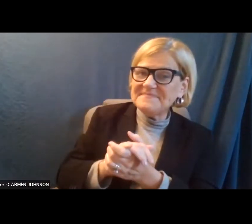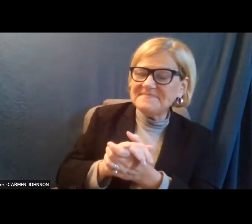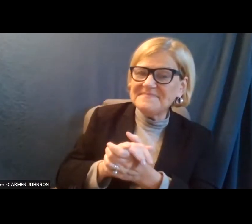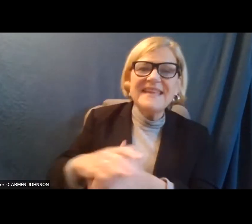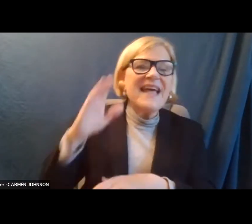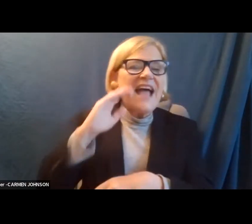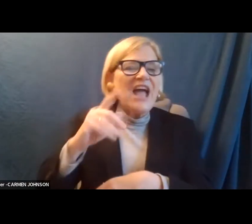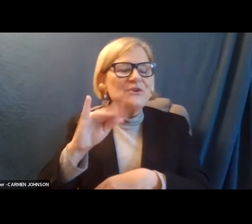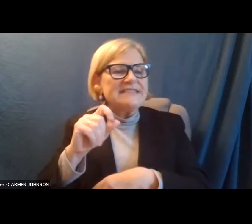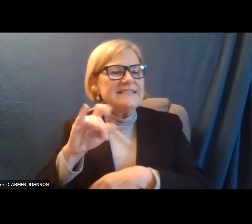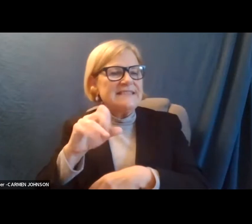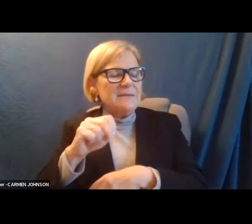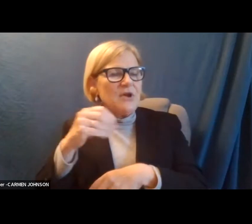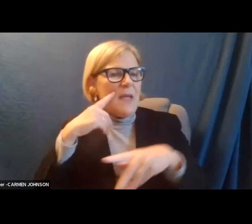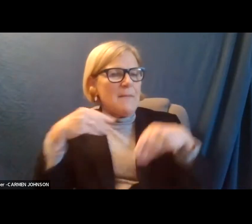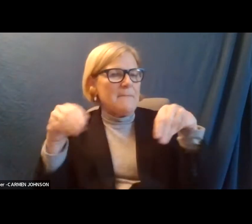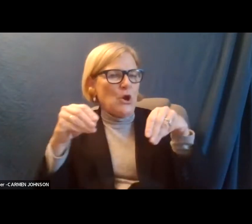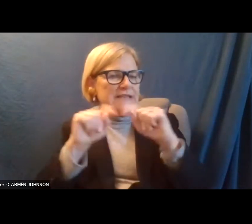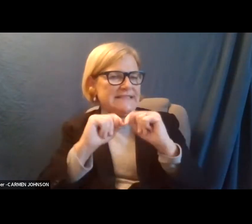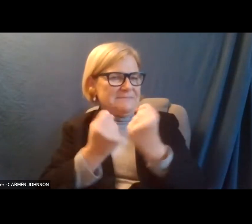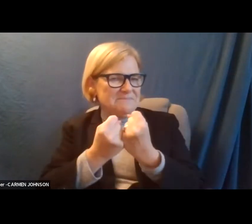Hi, Kristen Lukowski, I'm a member of the marketing team.